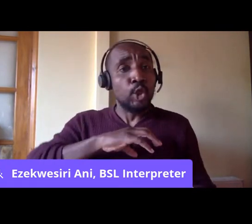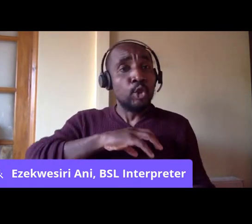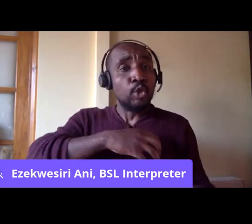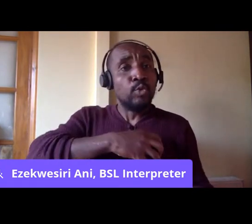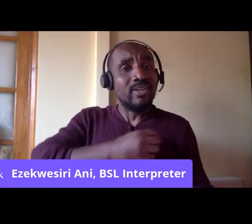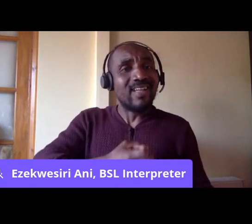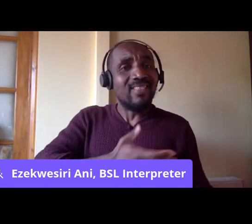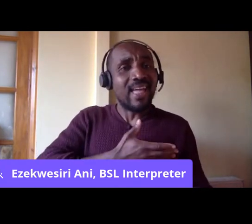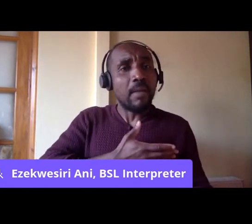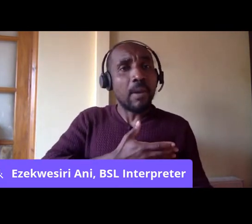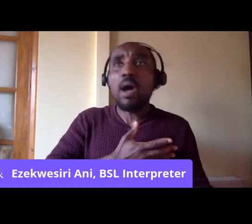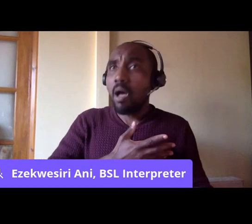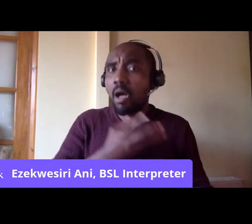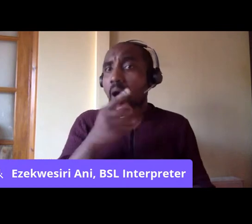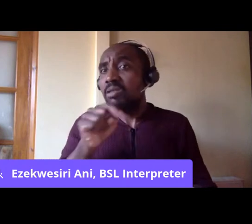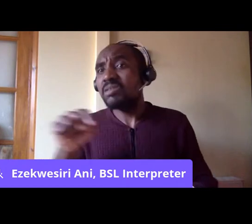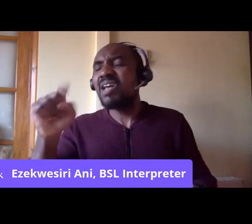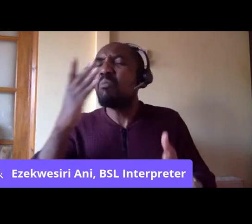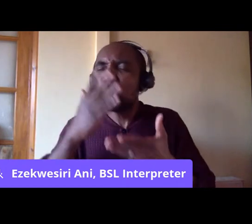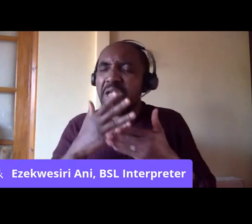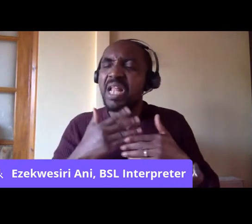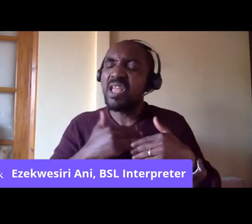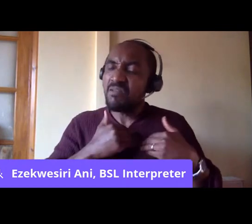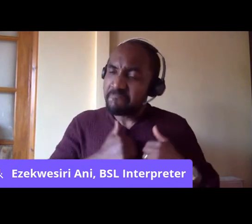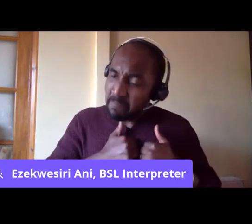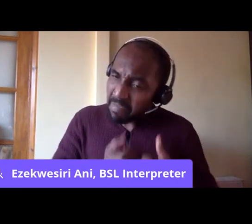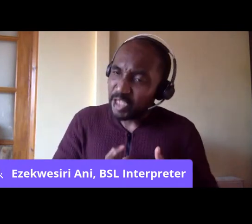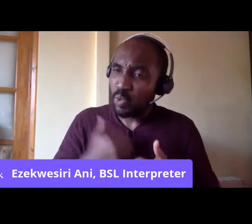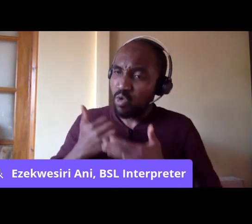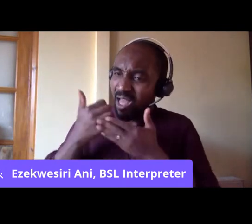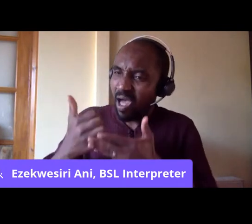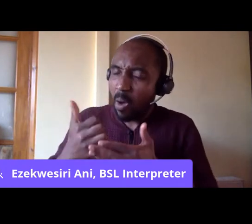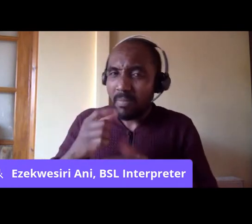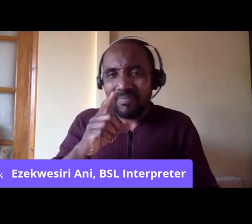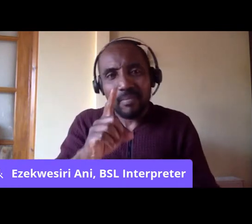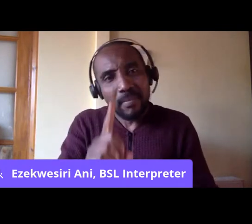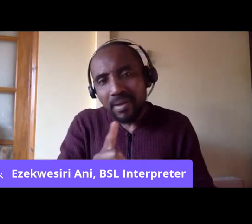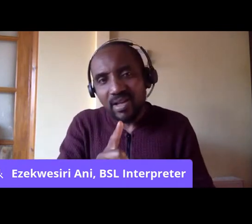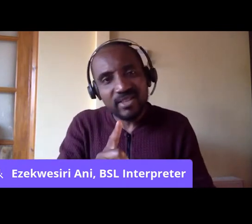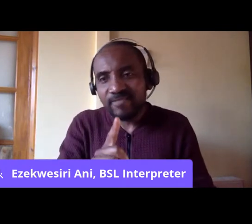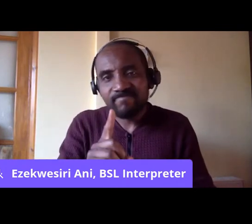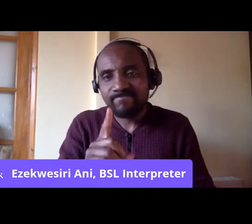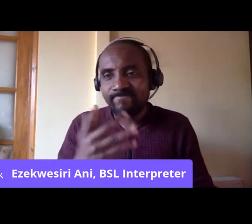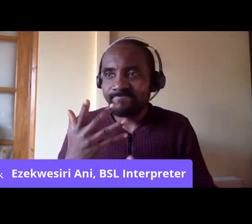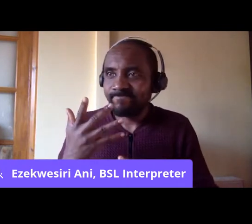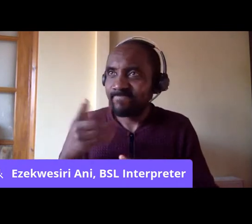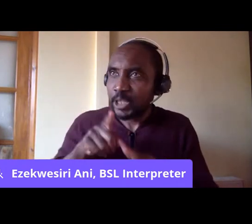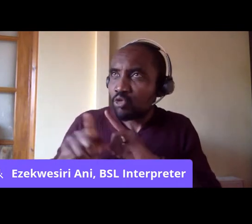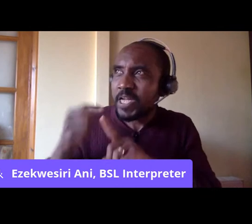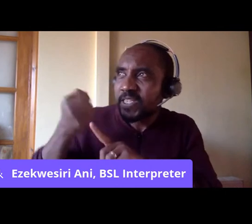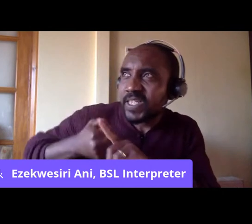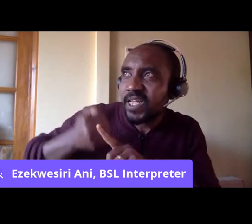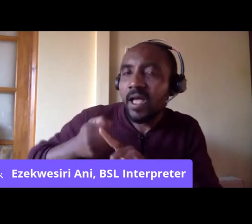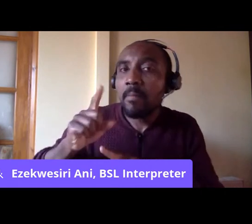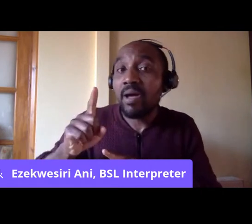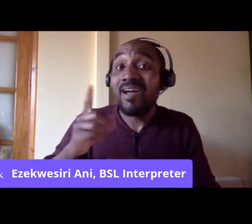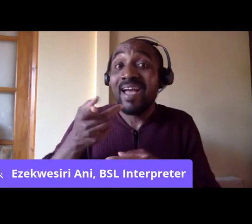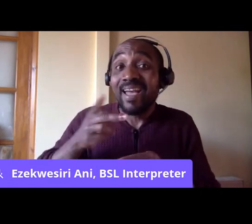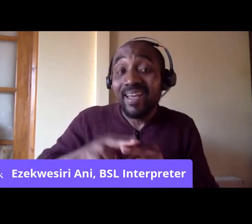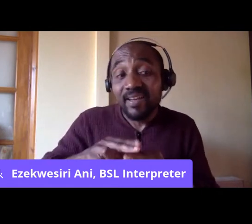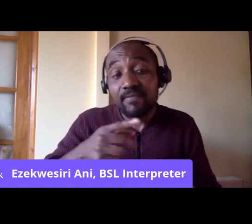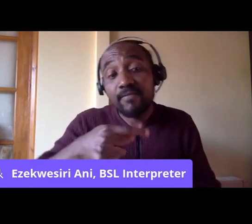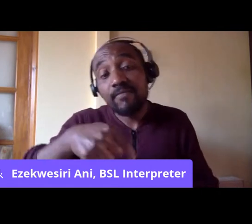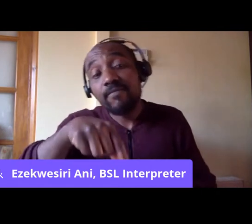movement who really did care, but they seemed only to get any mileage when it suited the interests of other